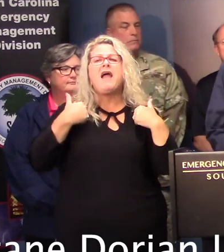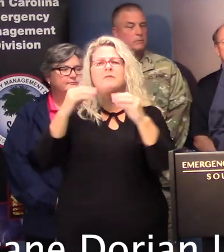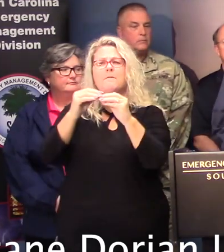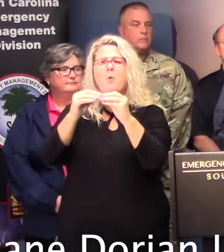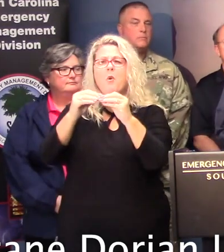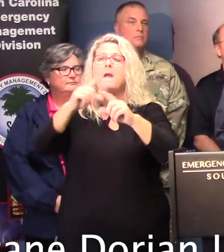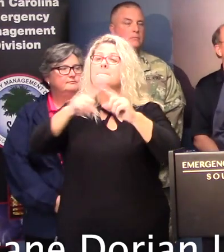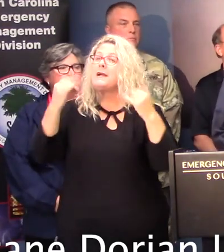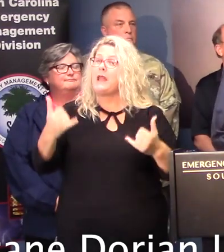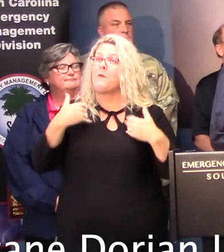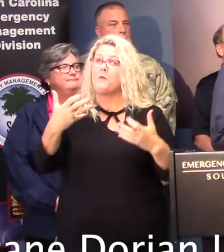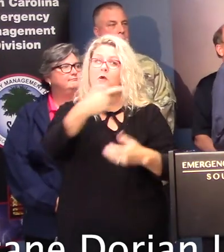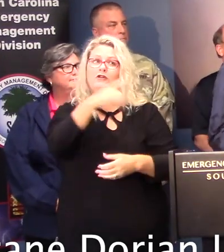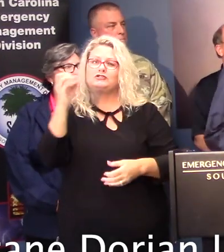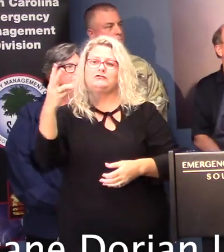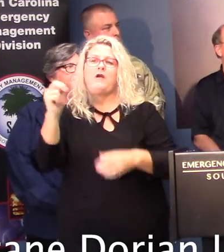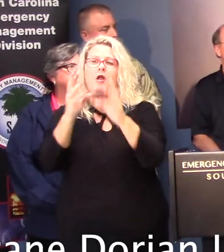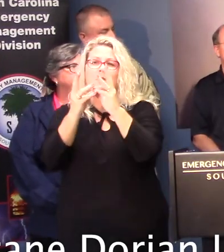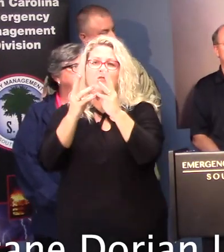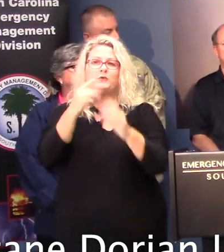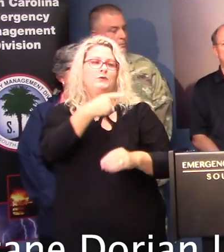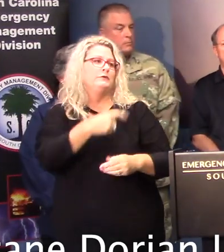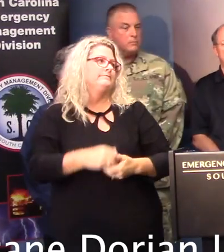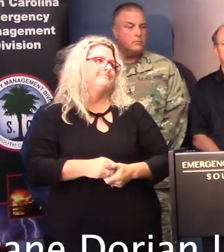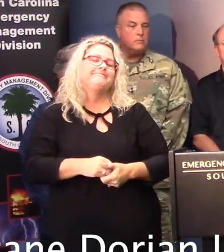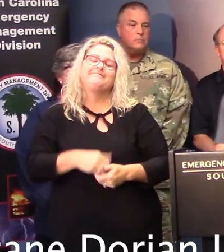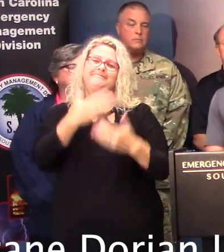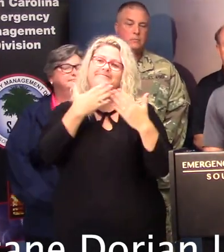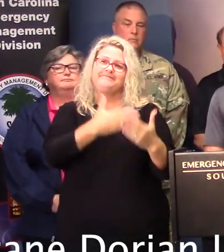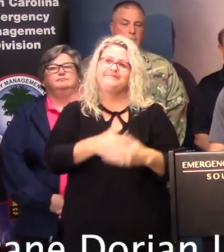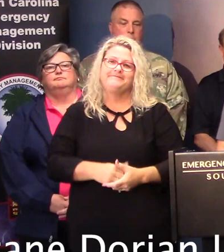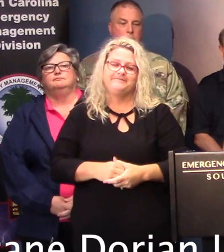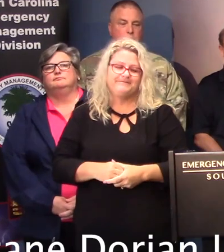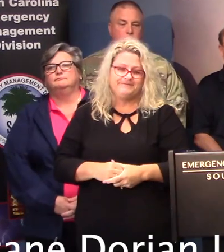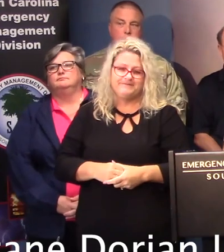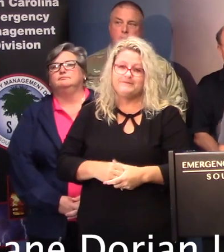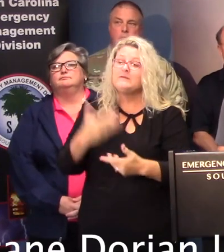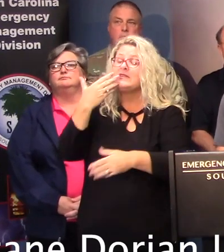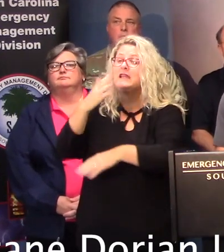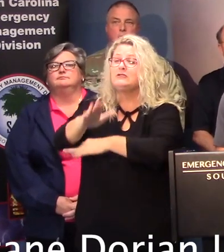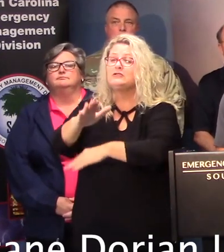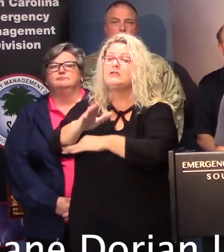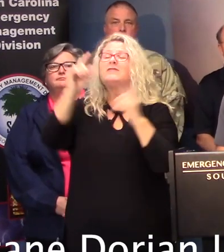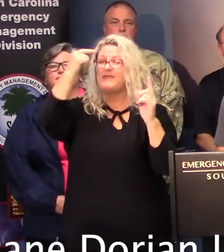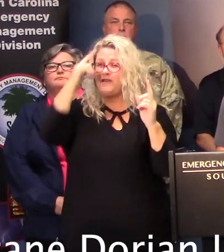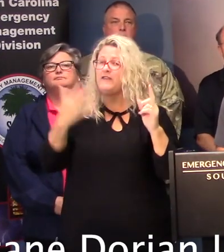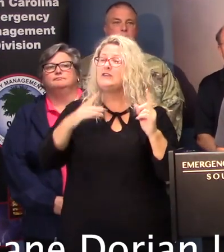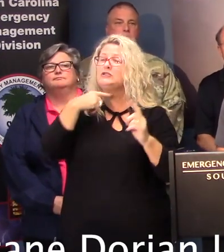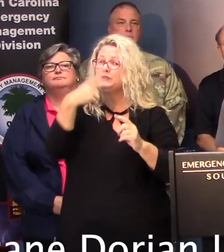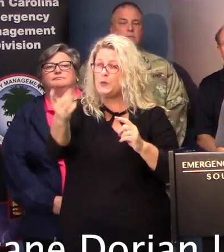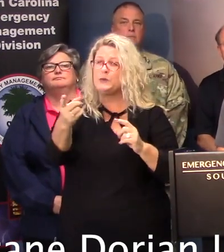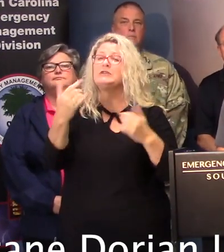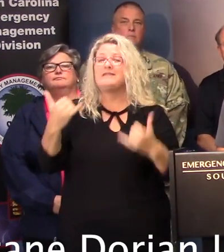let's have John Quirello to give us the weather report, please. Thank you, Governor. Good afternoon. As the, uh, governor had mentioned, Doreen